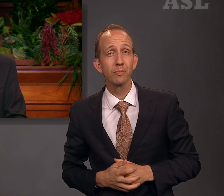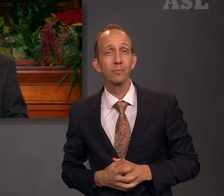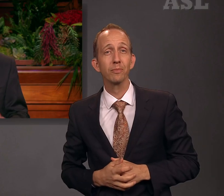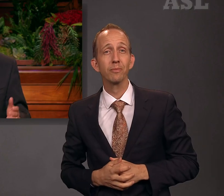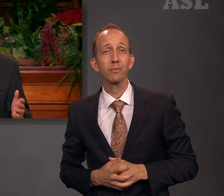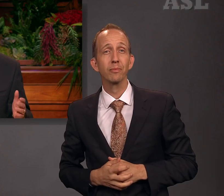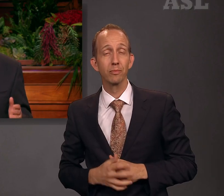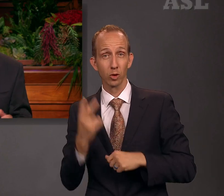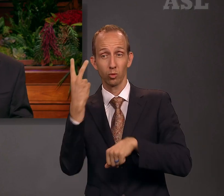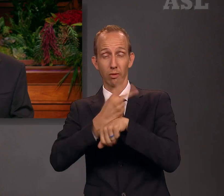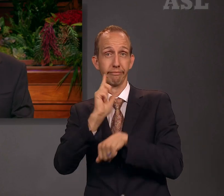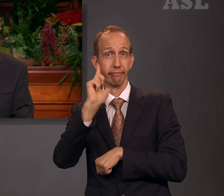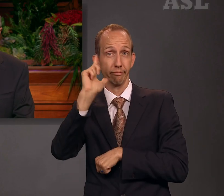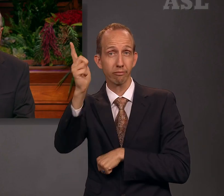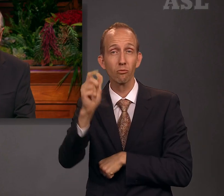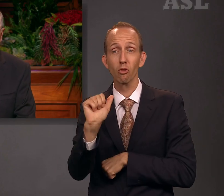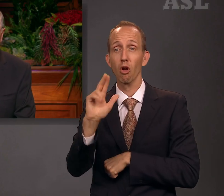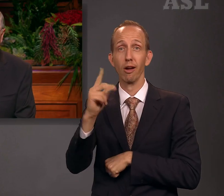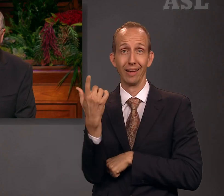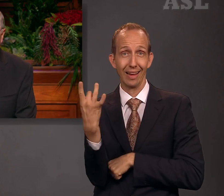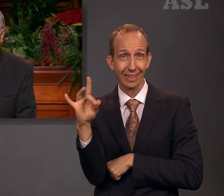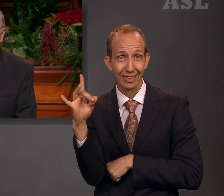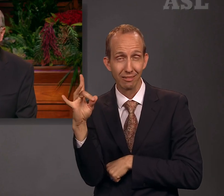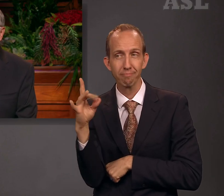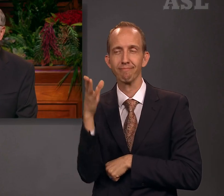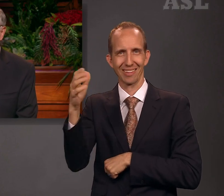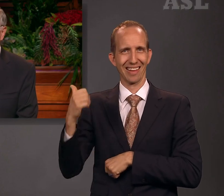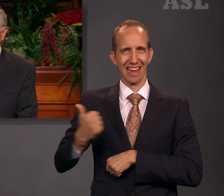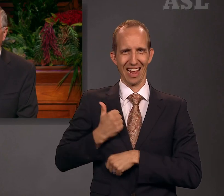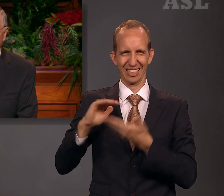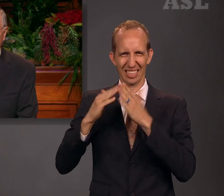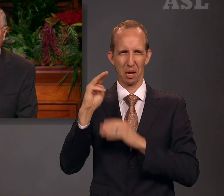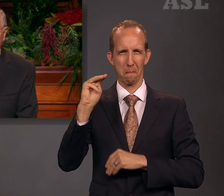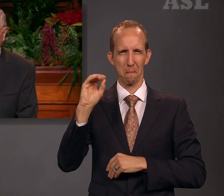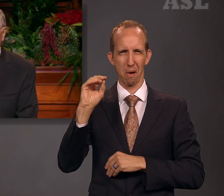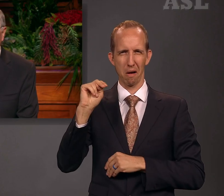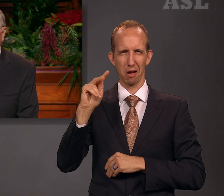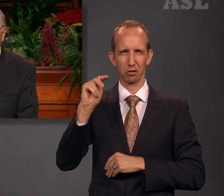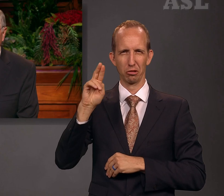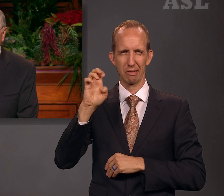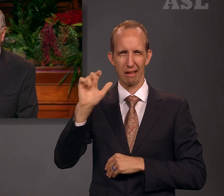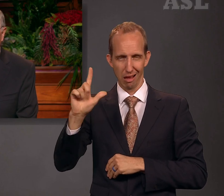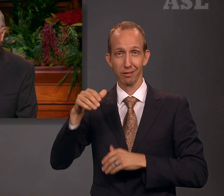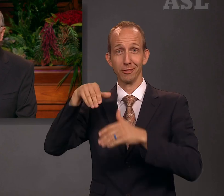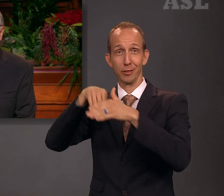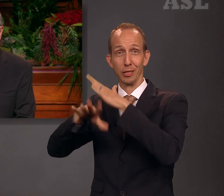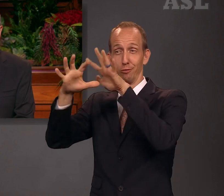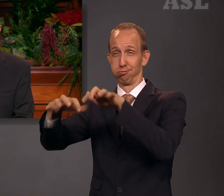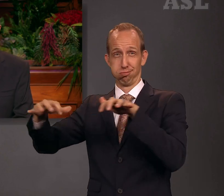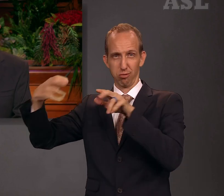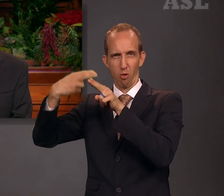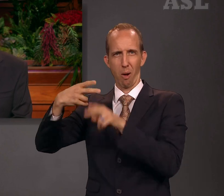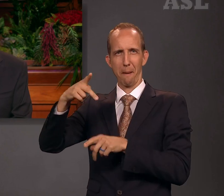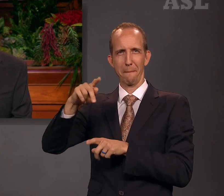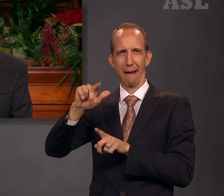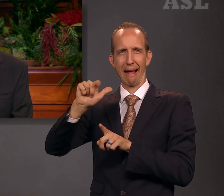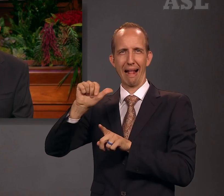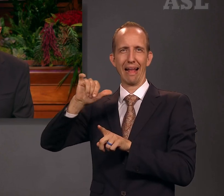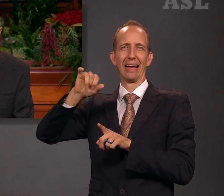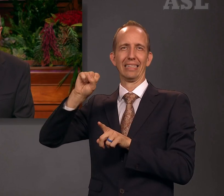Two days later, on August 18, I was with President Nelson in Montreal, Canada. Following our member meeting in the